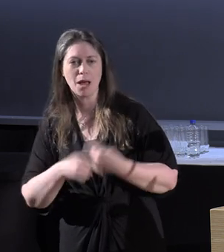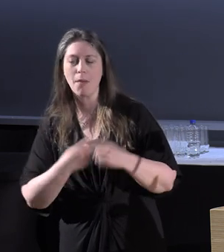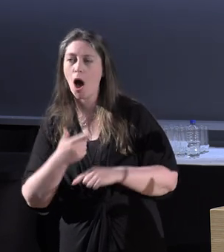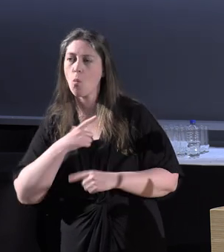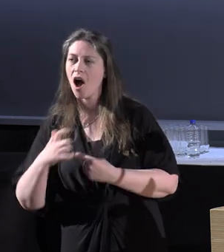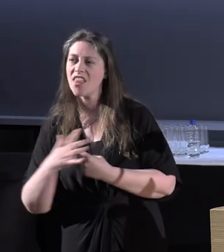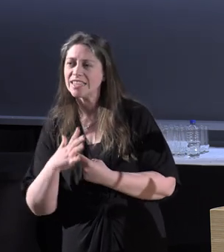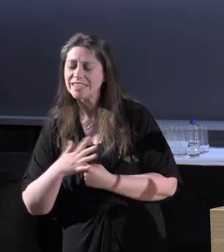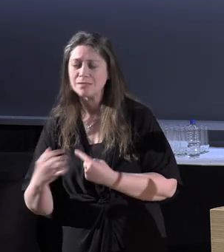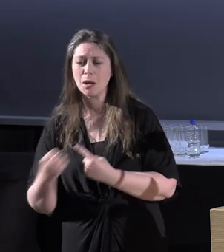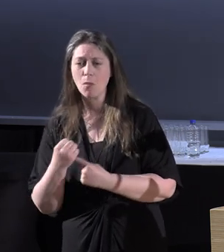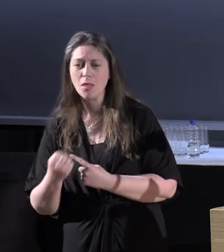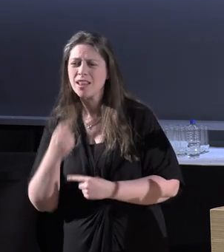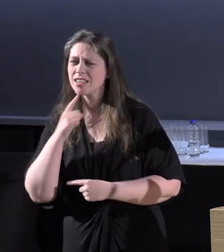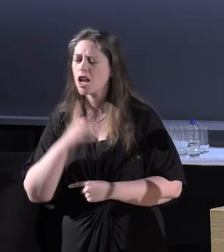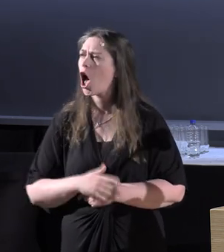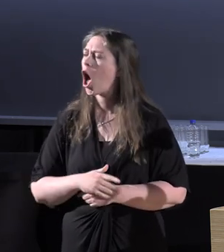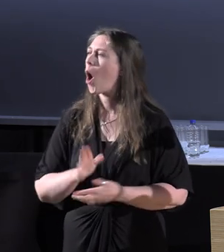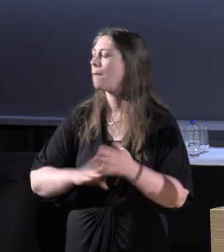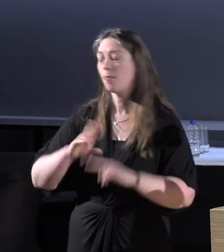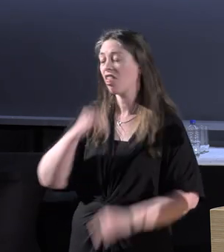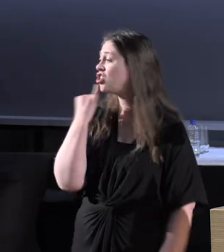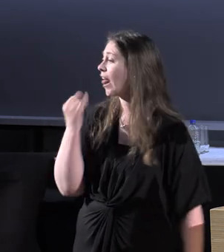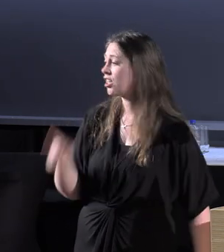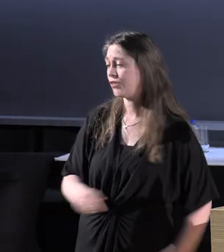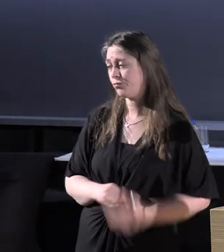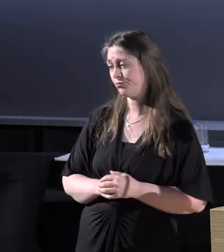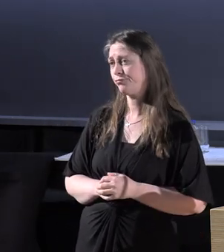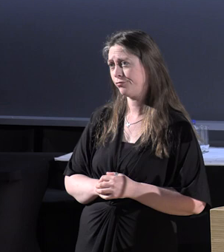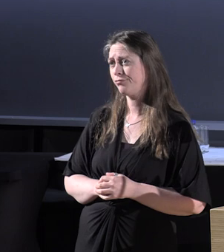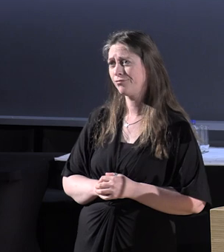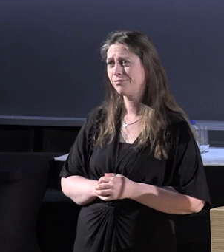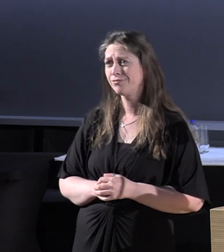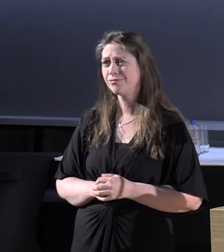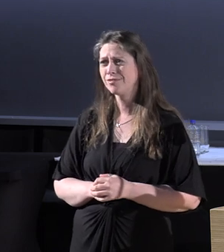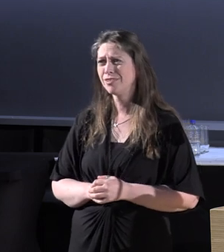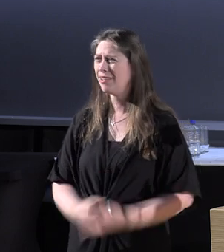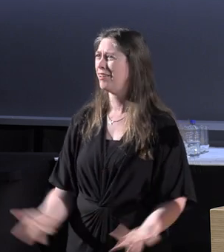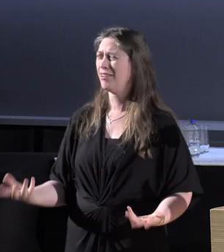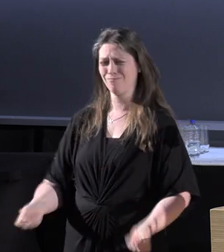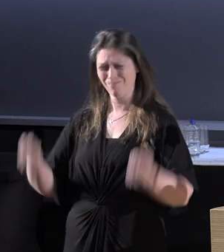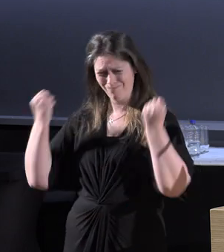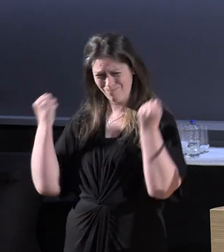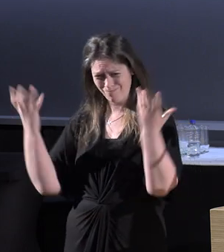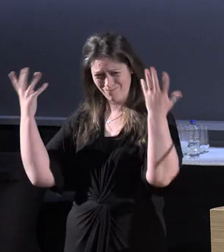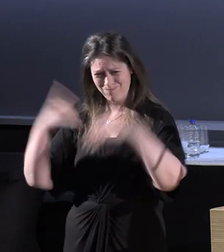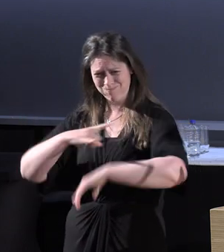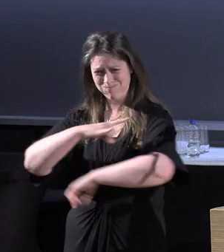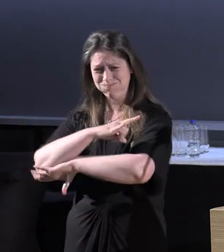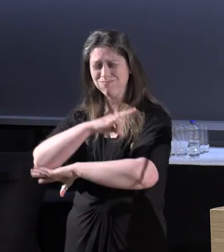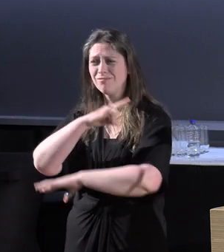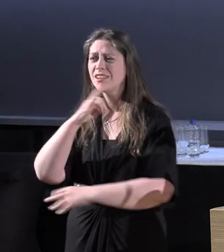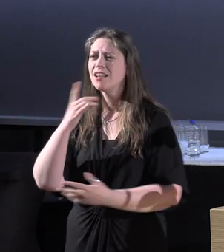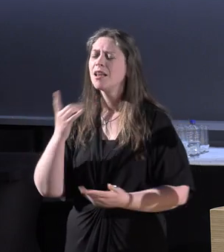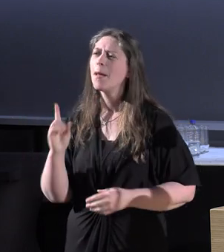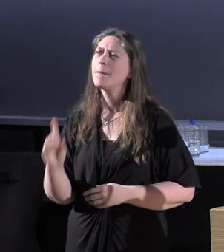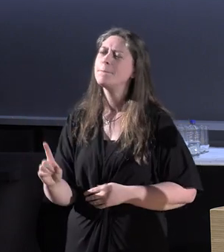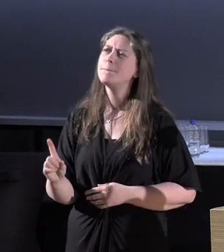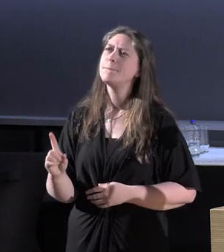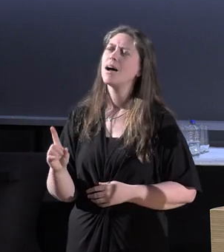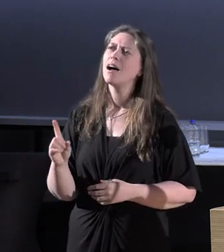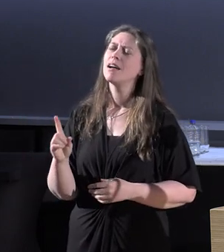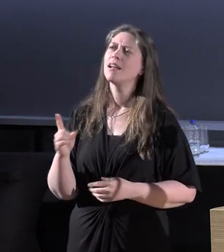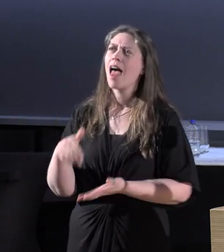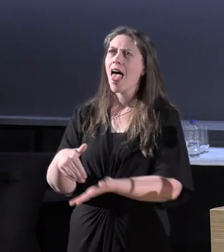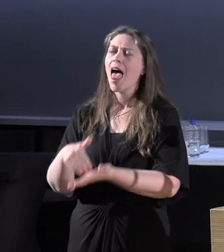was teased and bullied, said people are jealous of you, which is absolute bunk and nonsense, but it